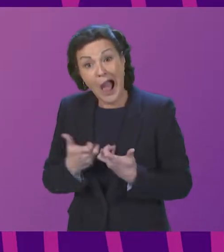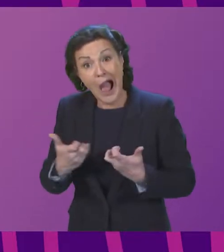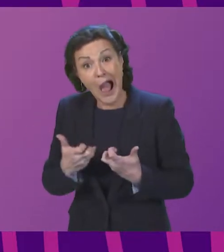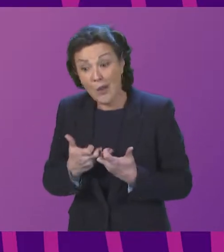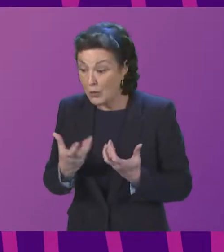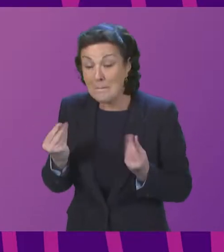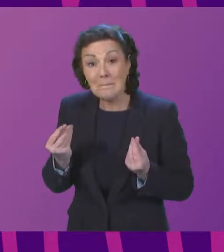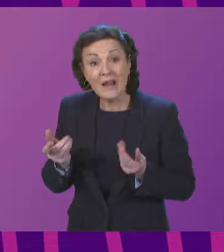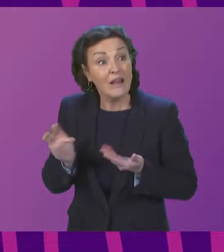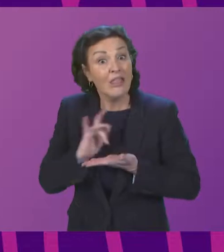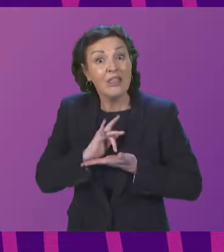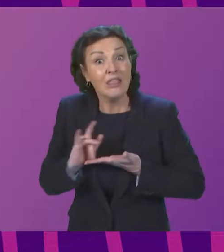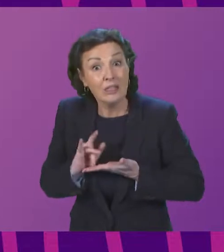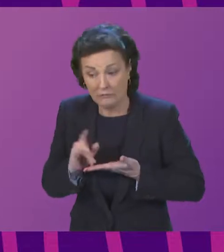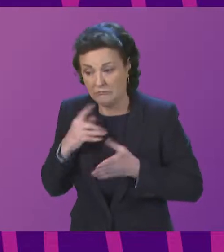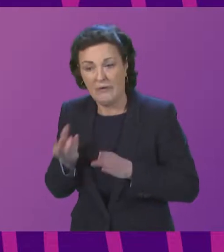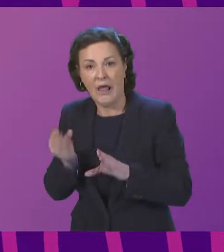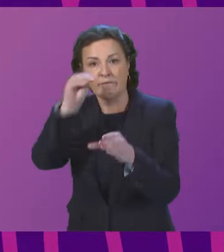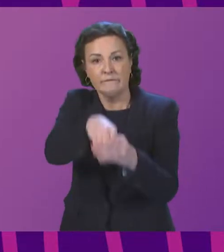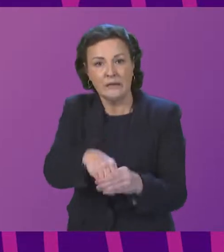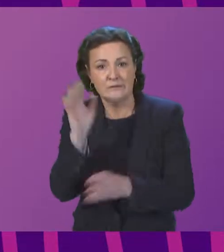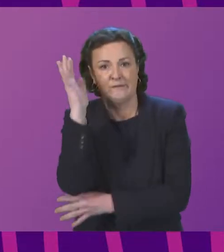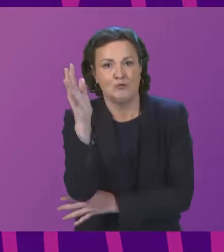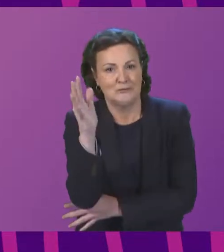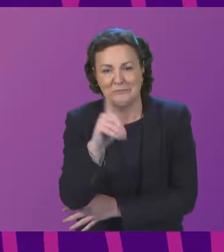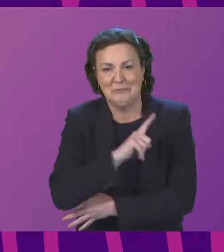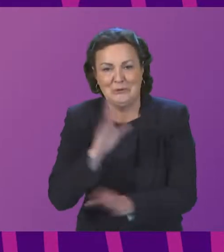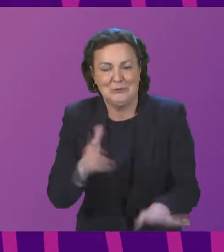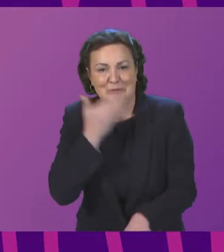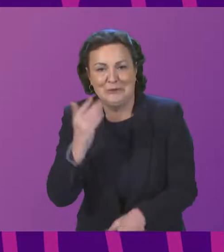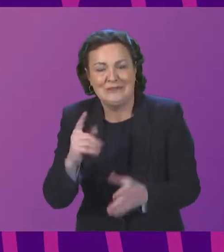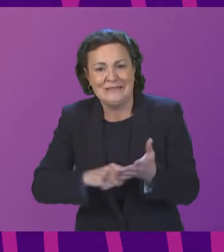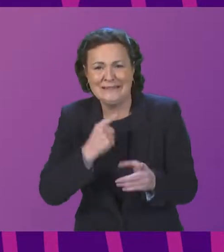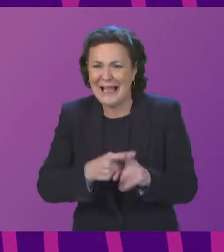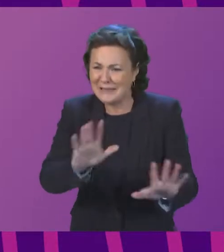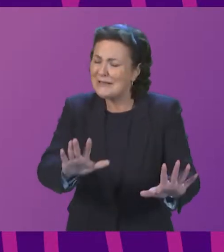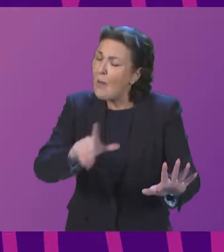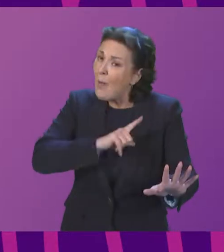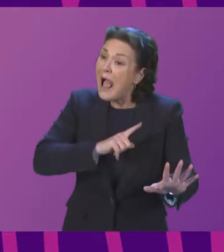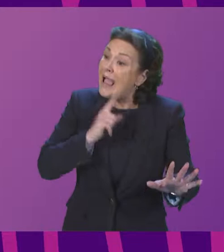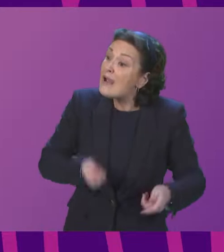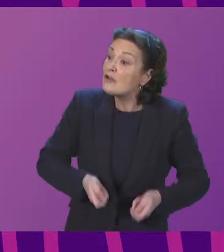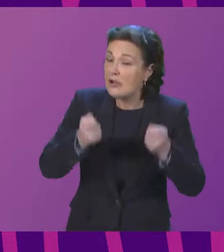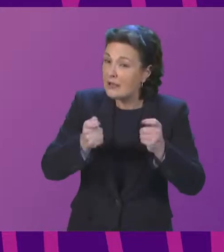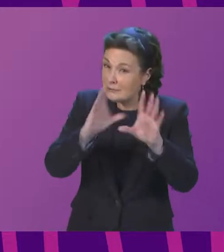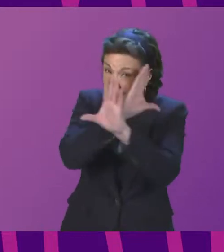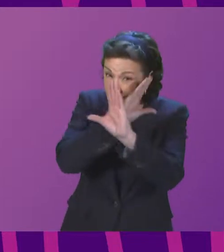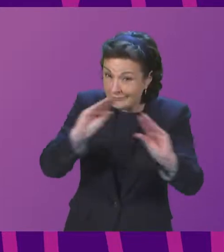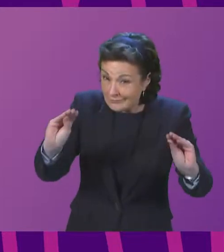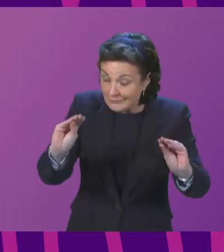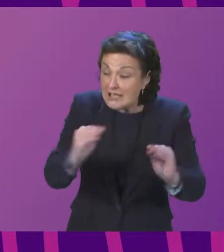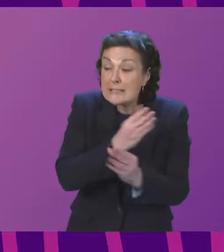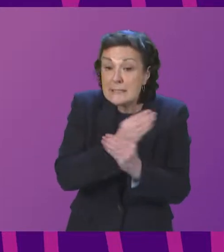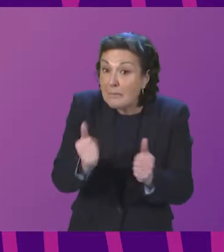Now I know I digress slightly but the committee should be aware of the motivation of some of these companies. It's not about climate